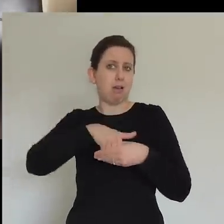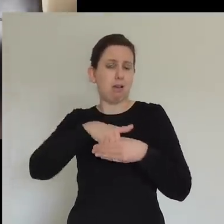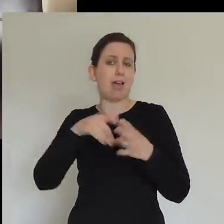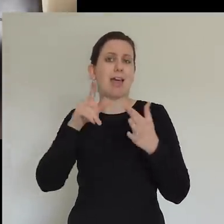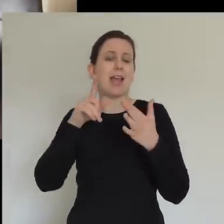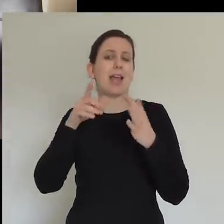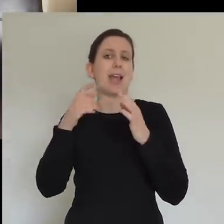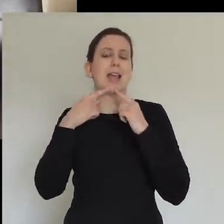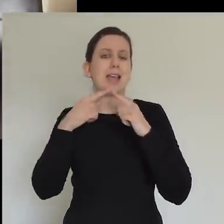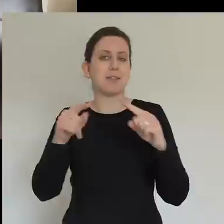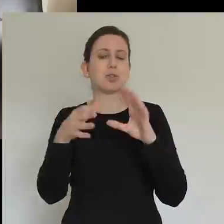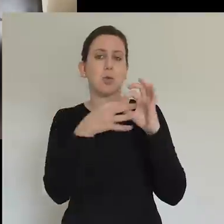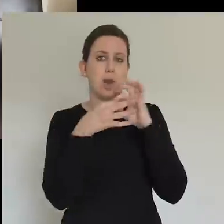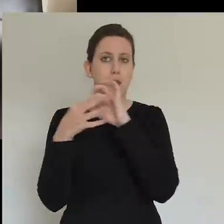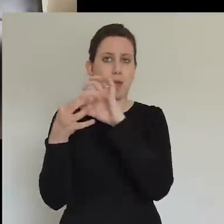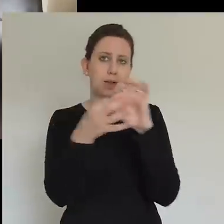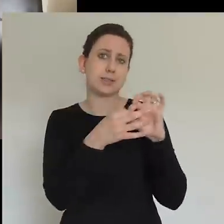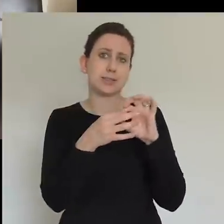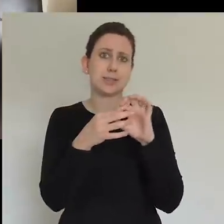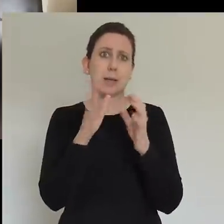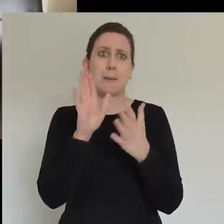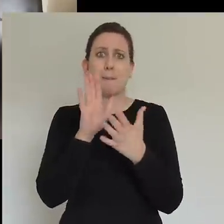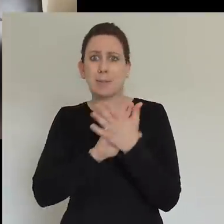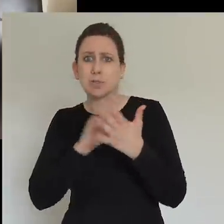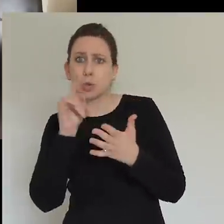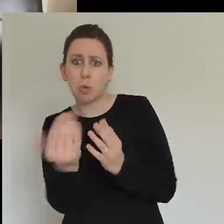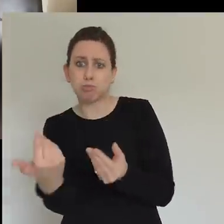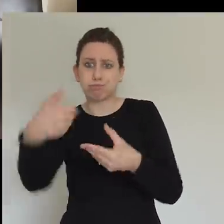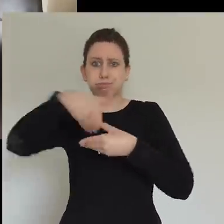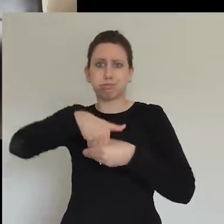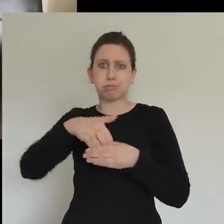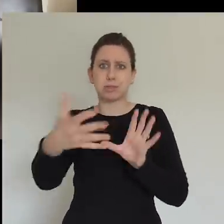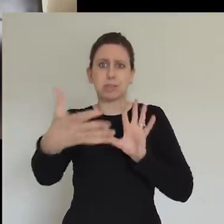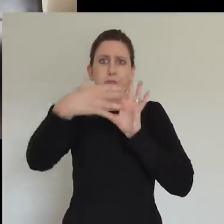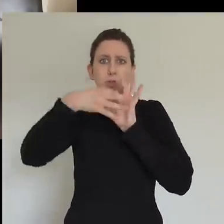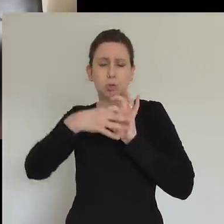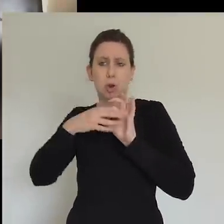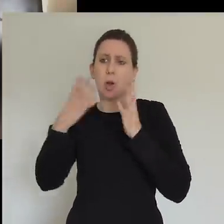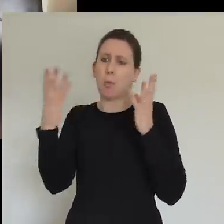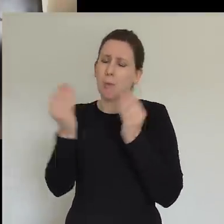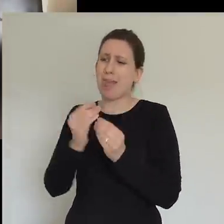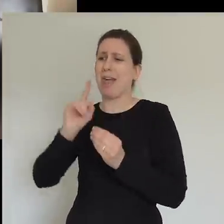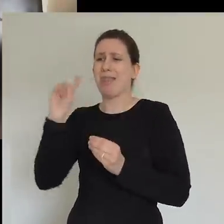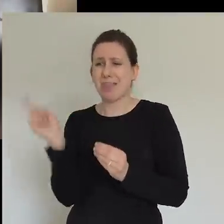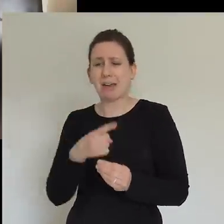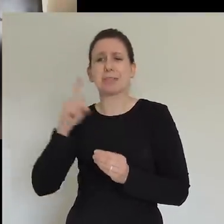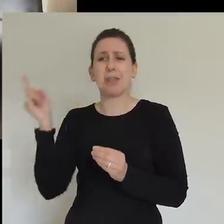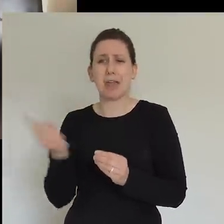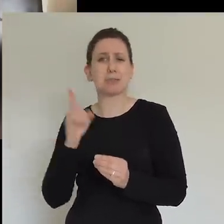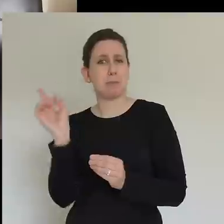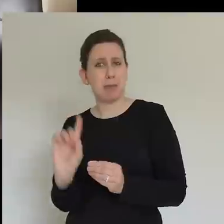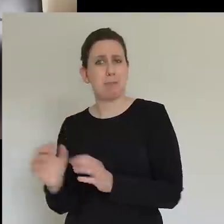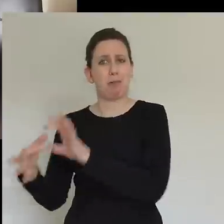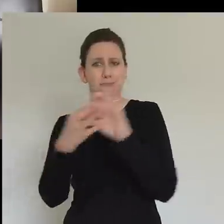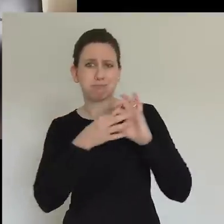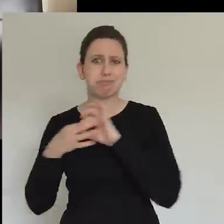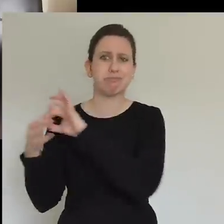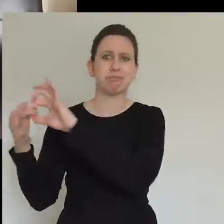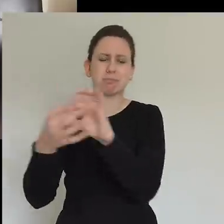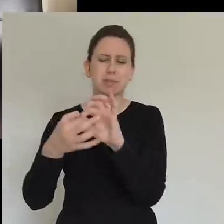we together would be able to transform this nation and change this culture to be more like the kingdom. We're about to watch a short video about EA membership.